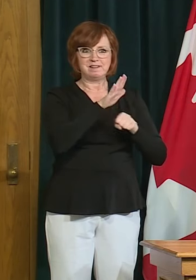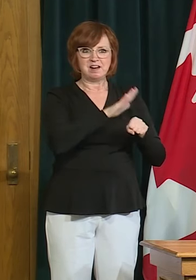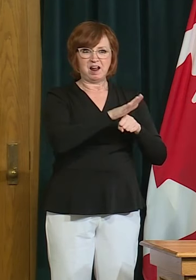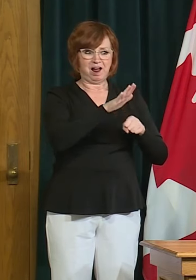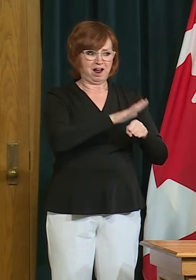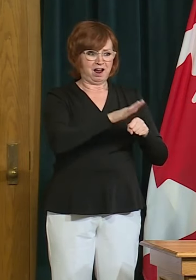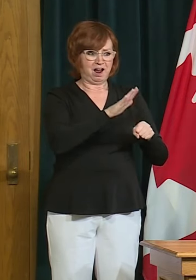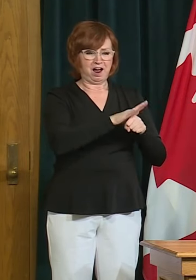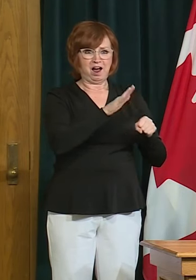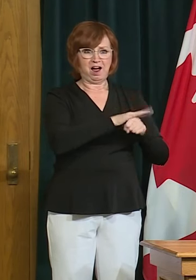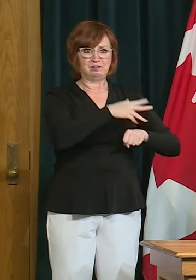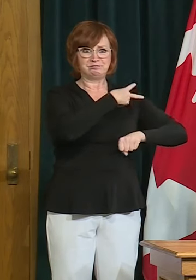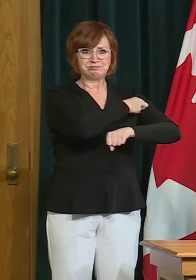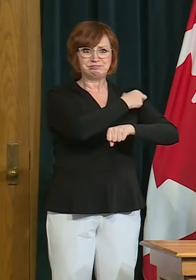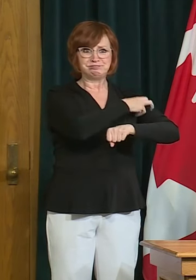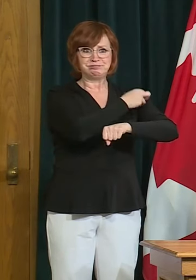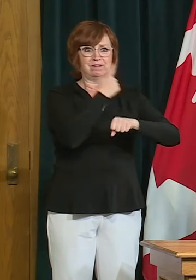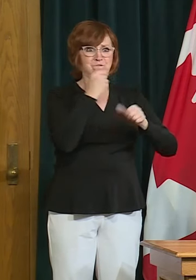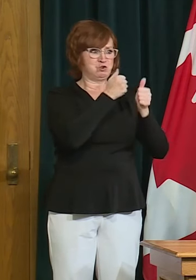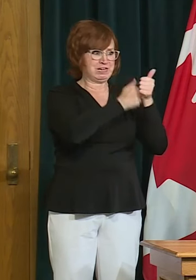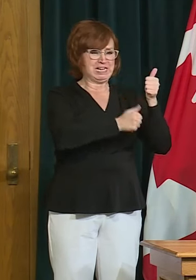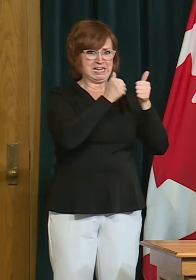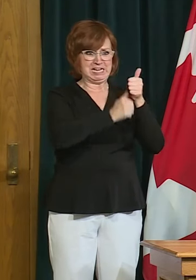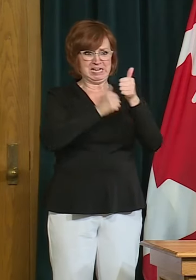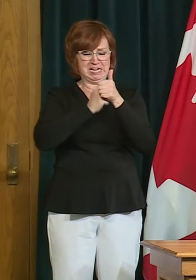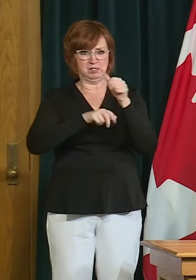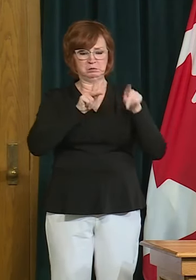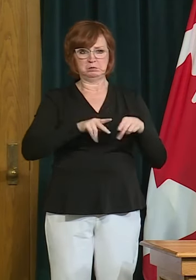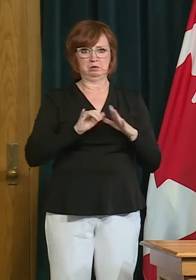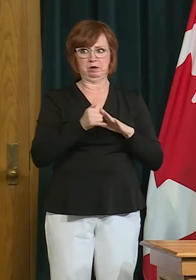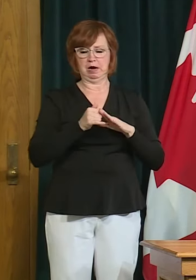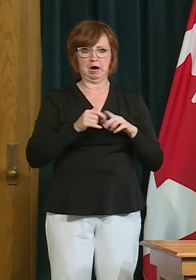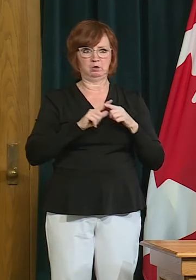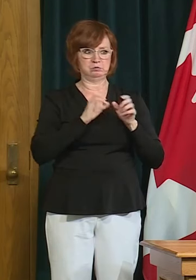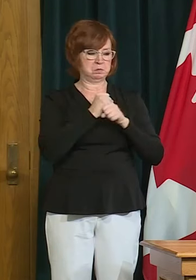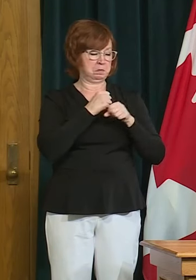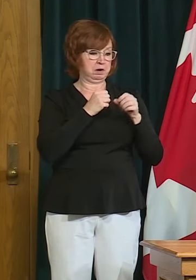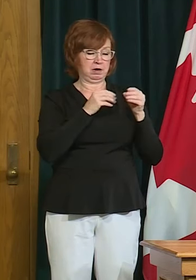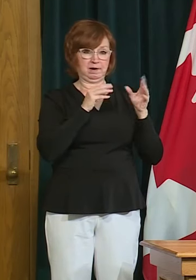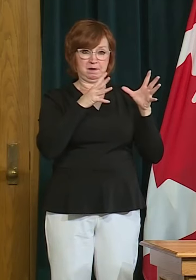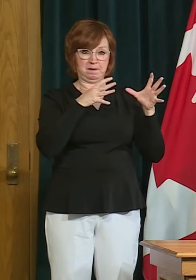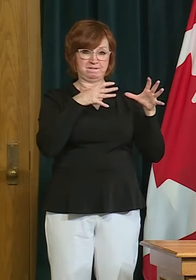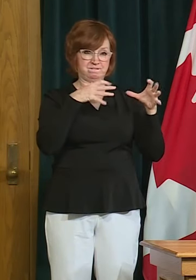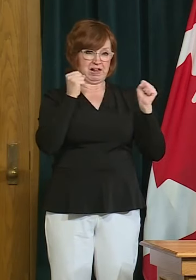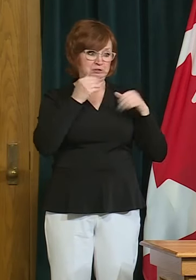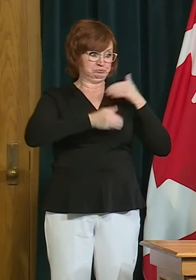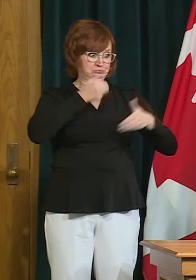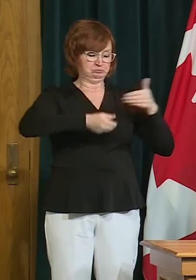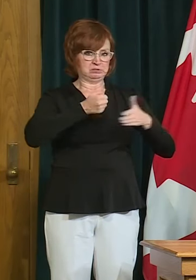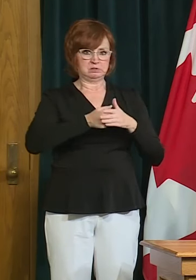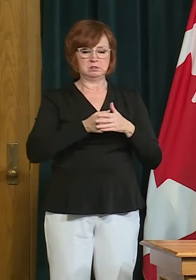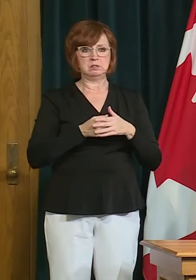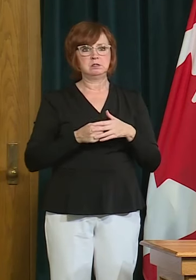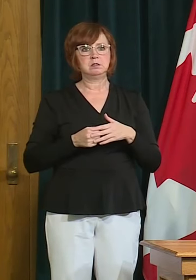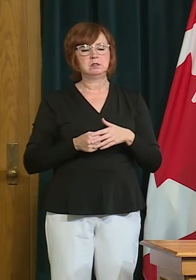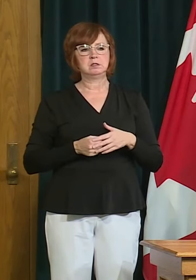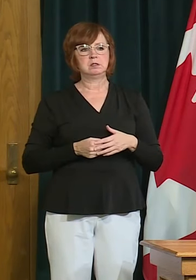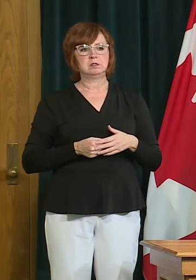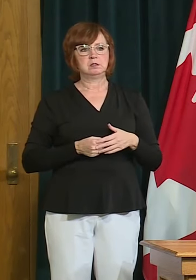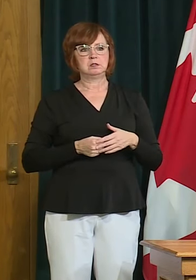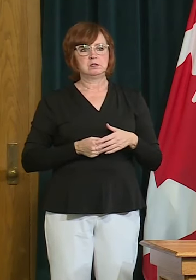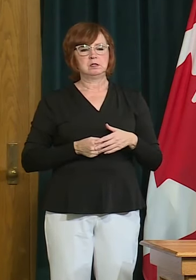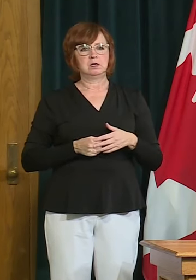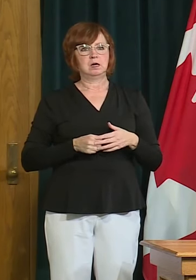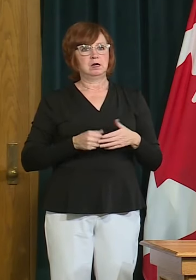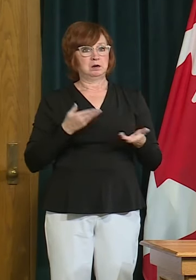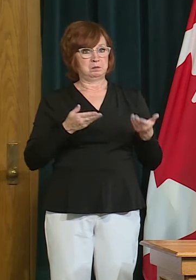or b um someone else does whom they have a partnership with uh that they would be able to access that vaccine ultimately produce uh it right